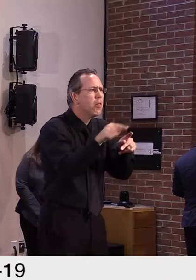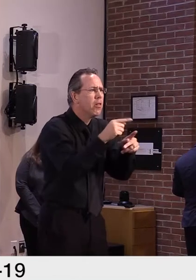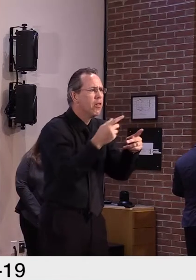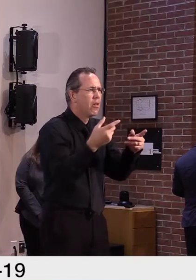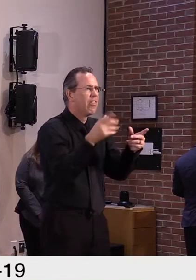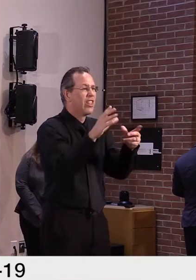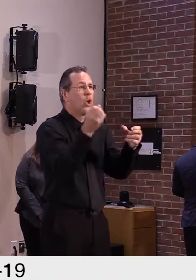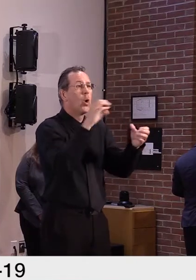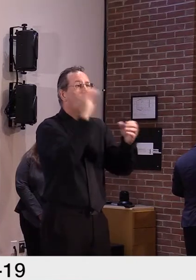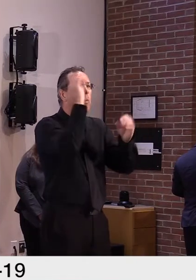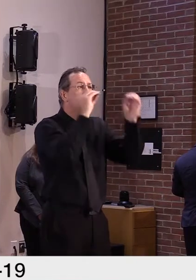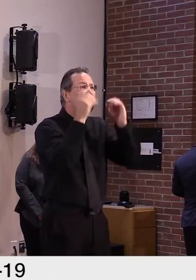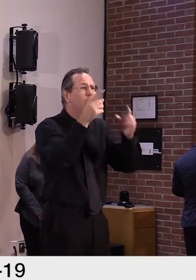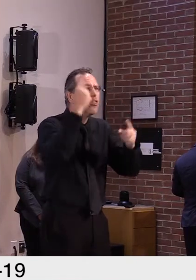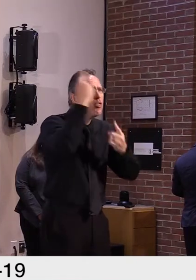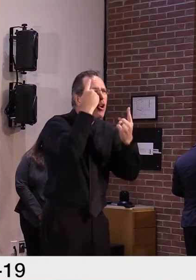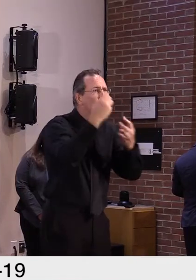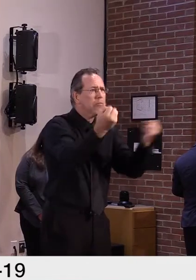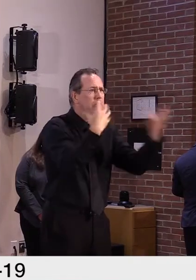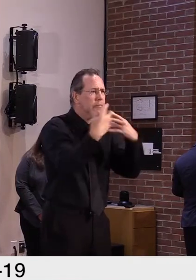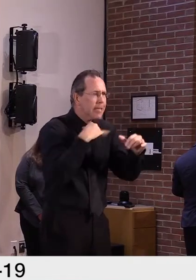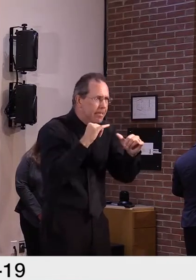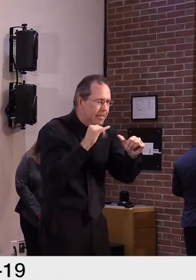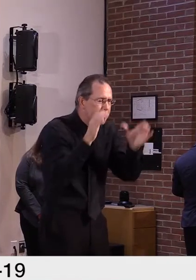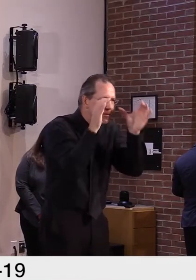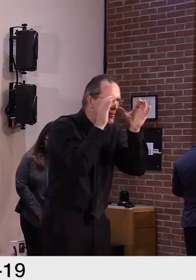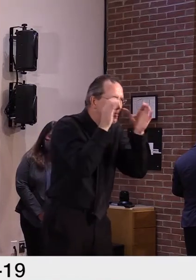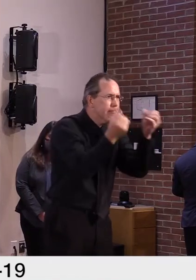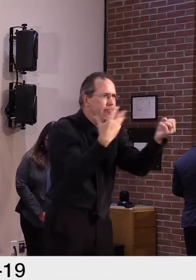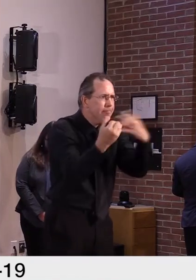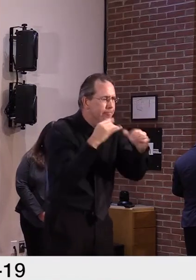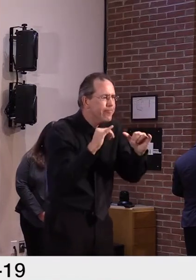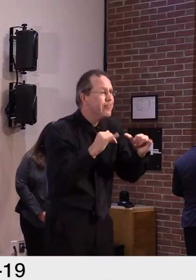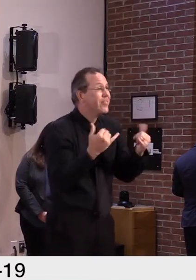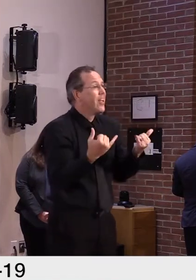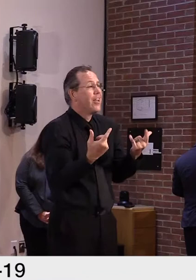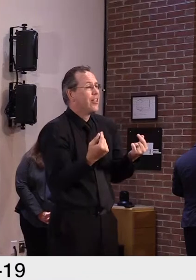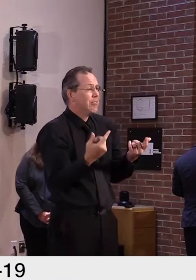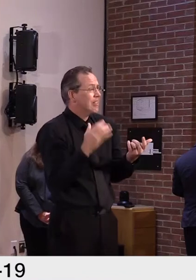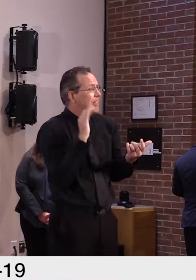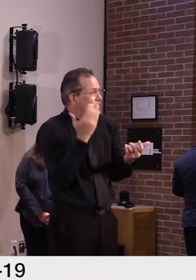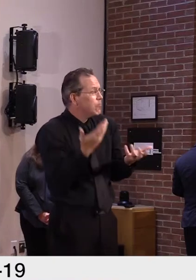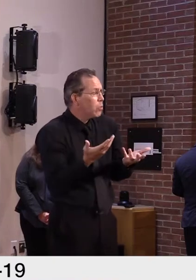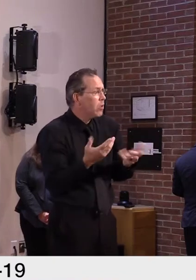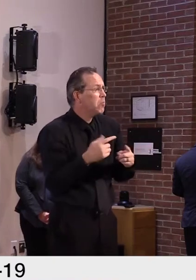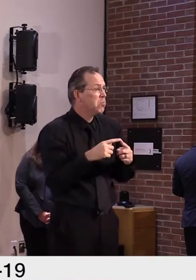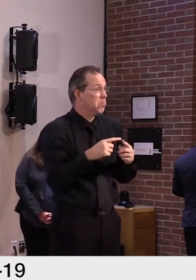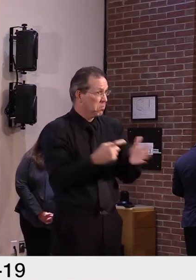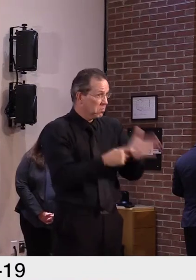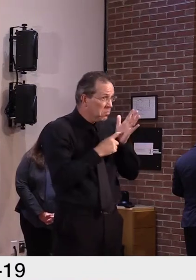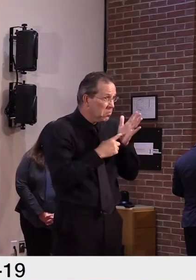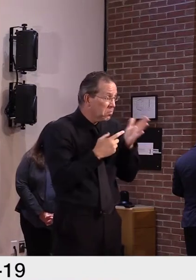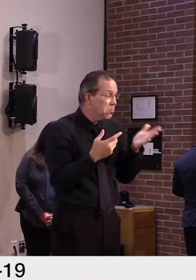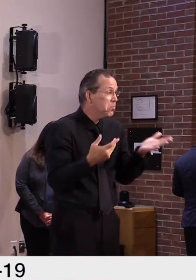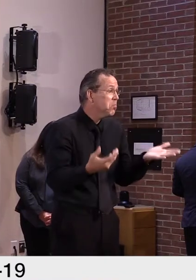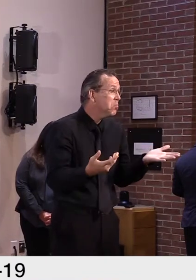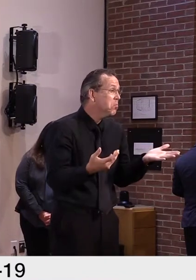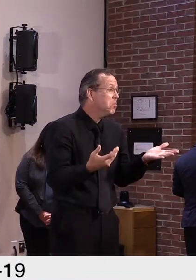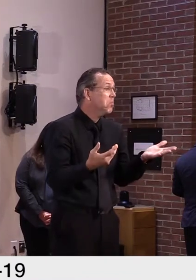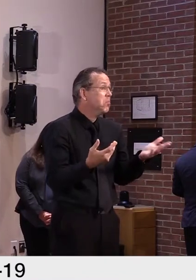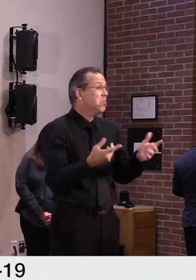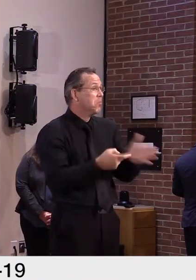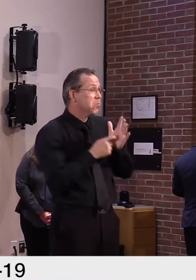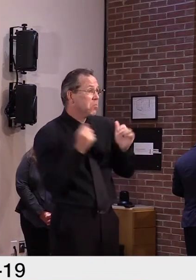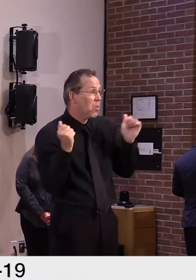At this point in time, we don't feel that mandating the vaccine for the entire population is